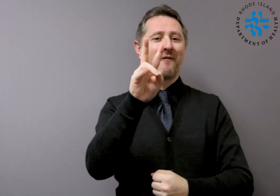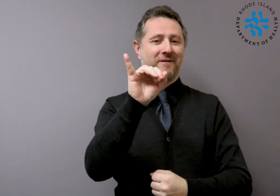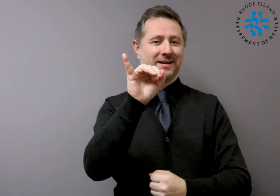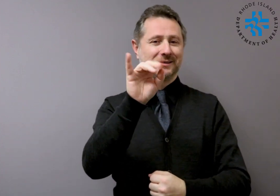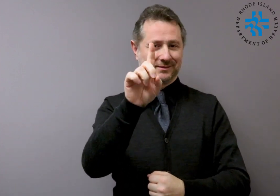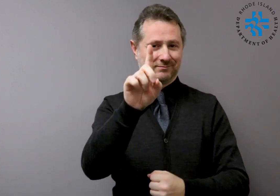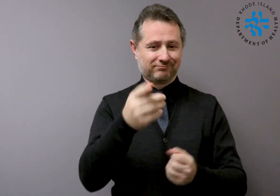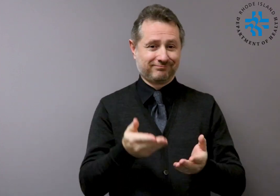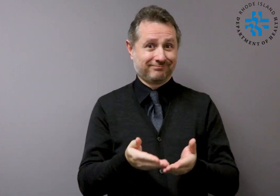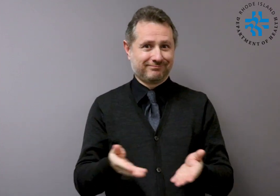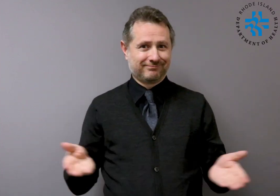COVID.